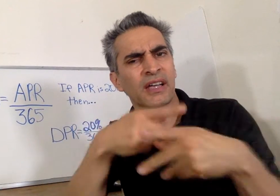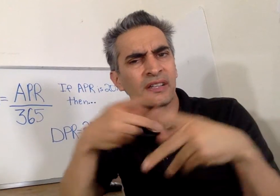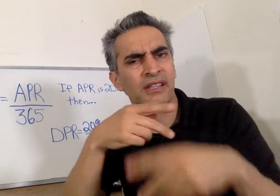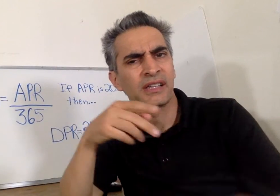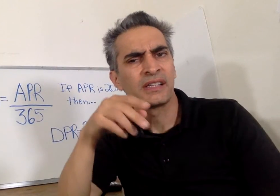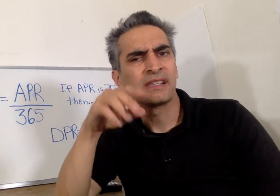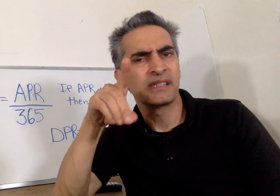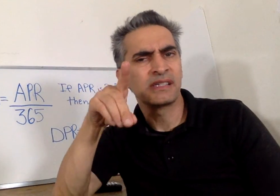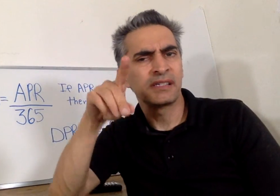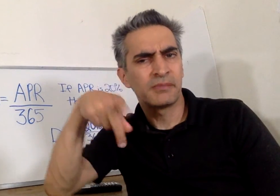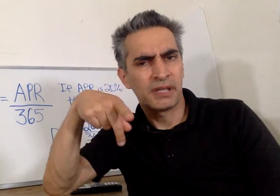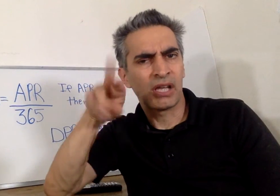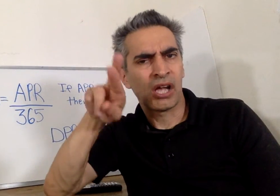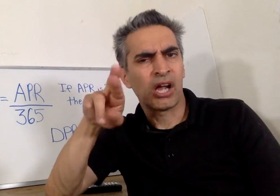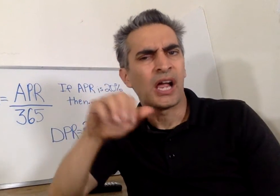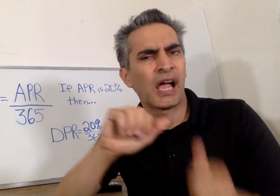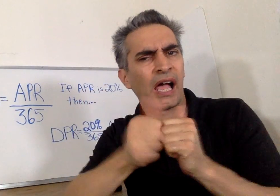How do you calculate your DPR?